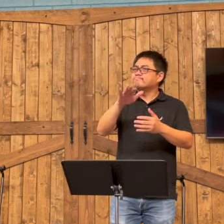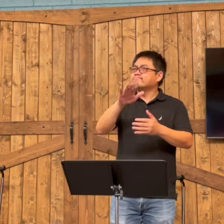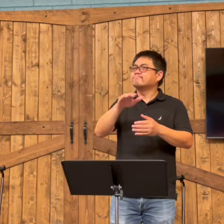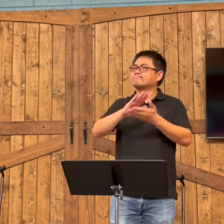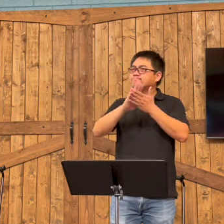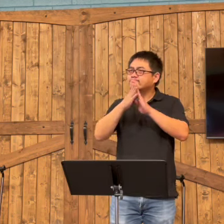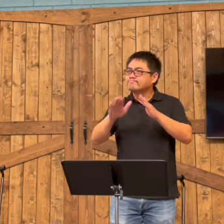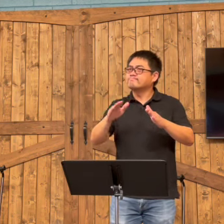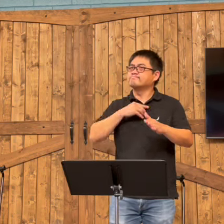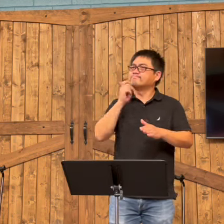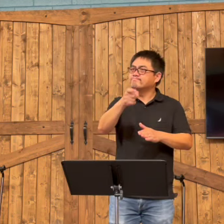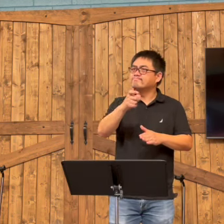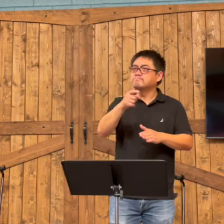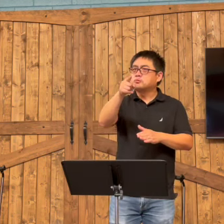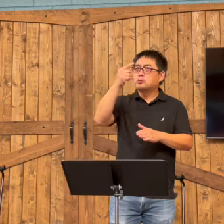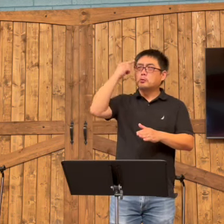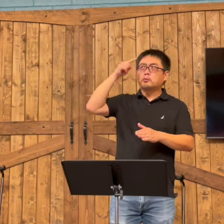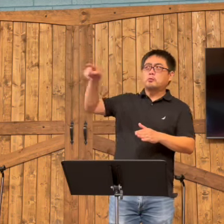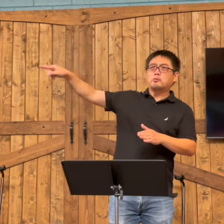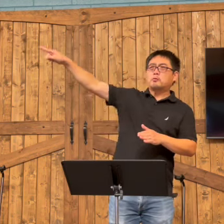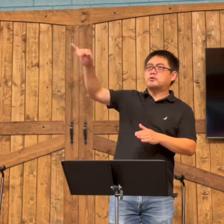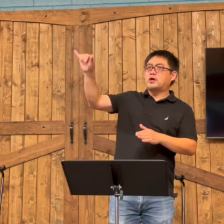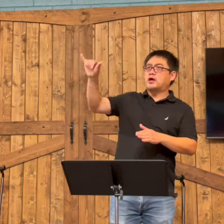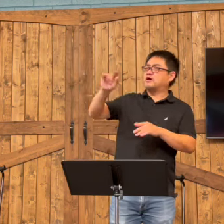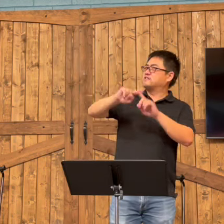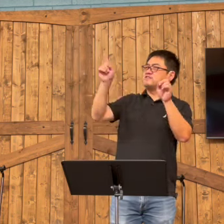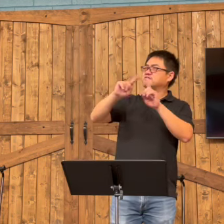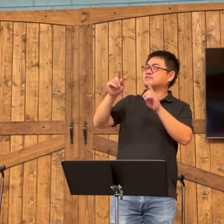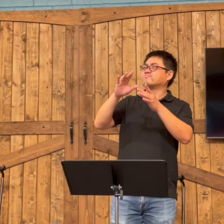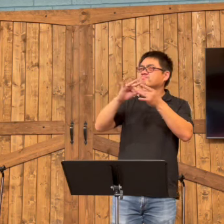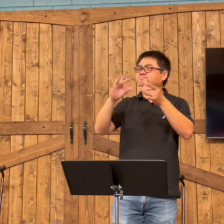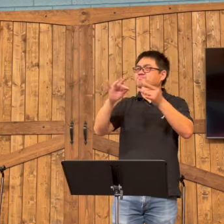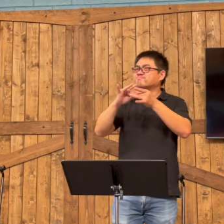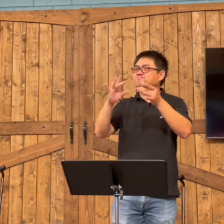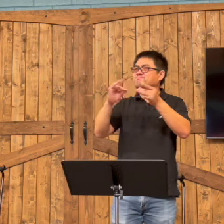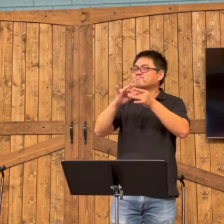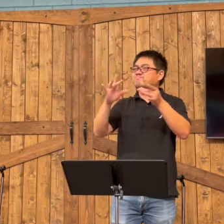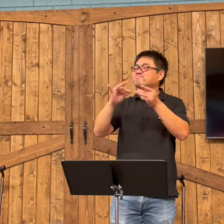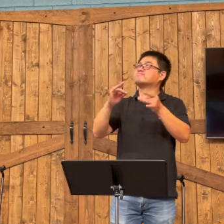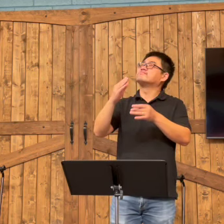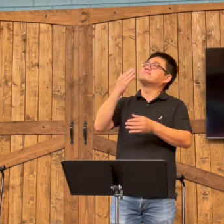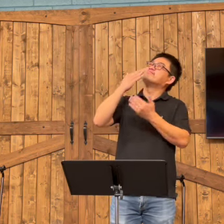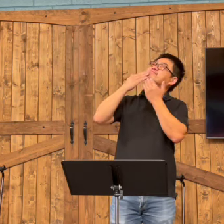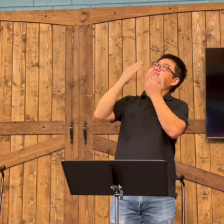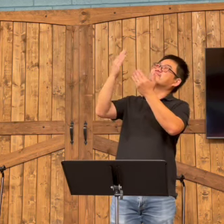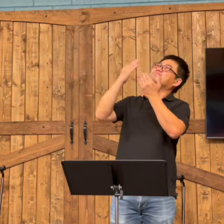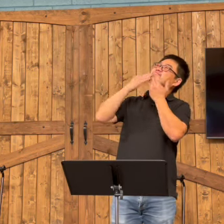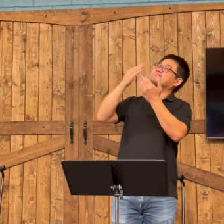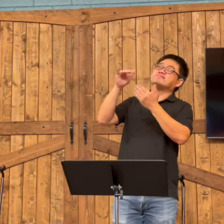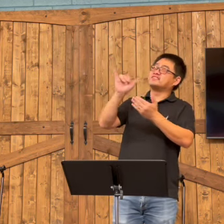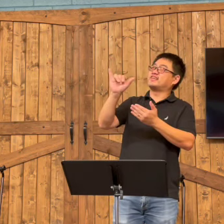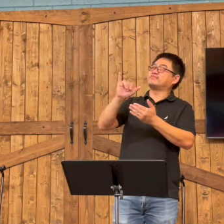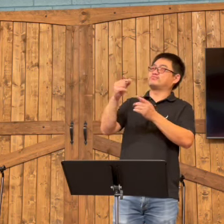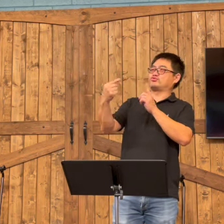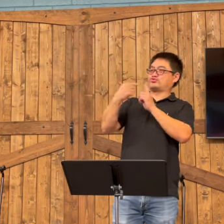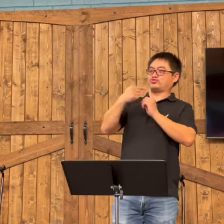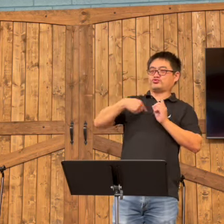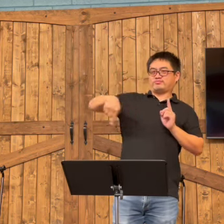your promises. That you cherish us and love us. That your wisdom is different than the words. We're grateful.